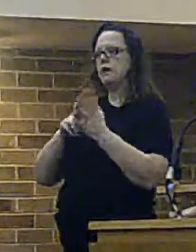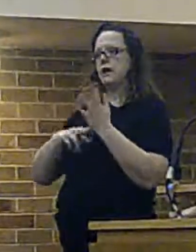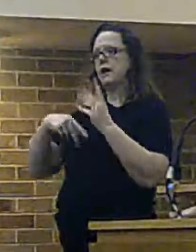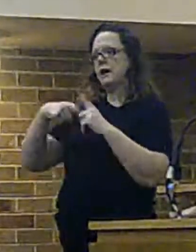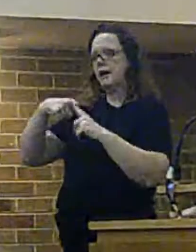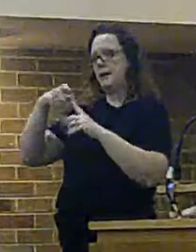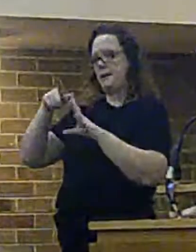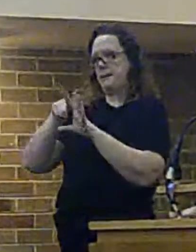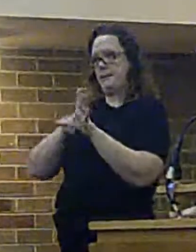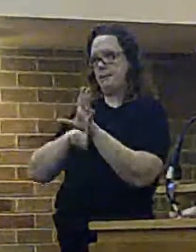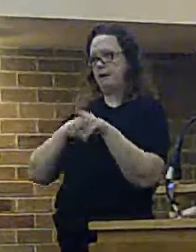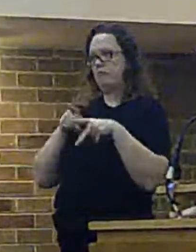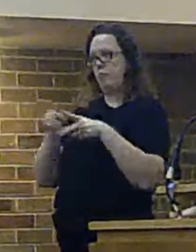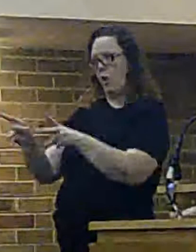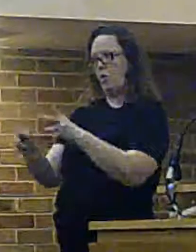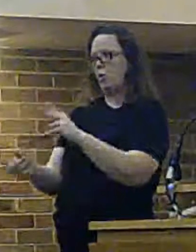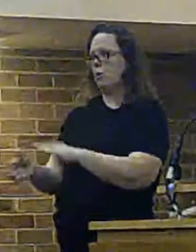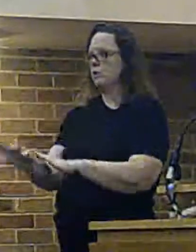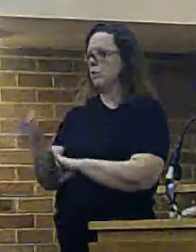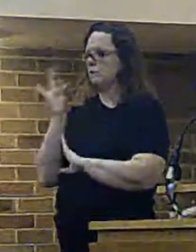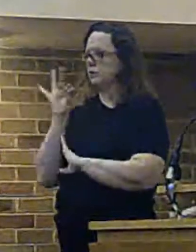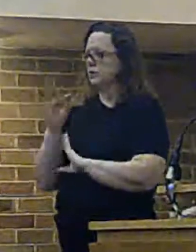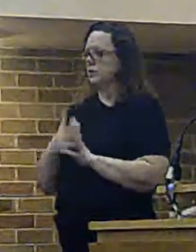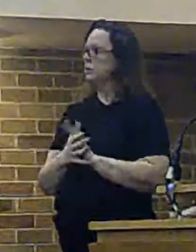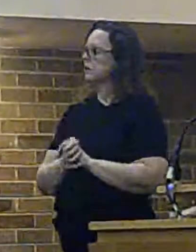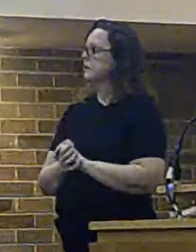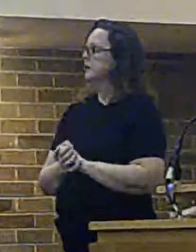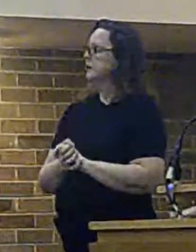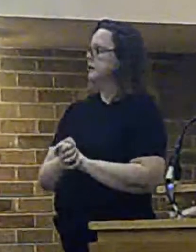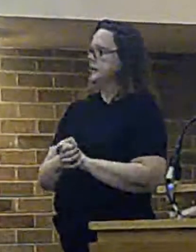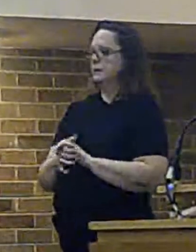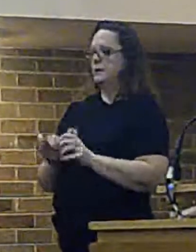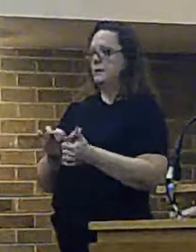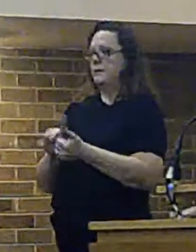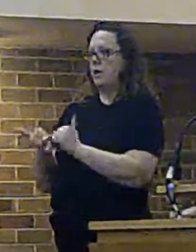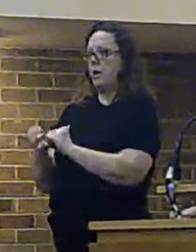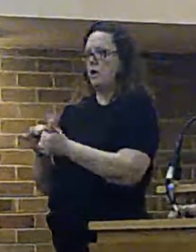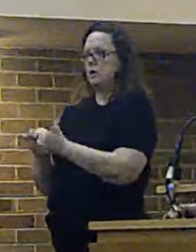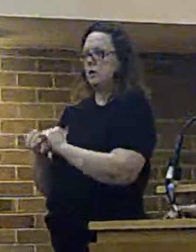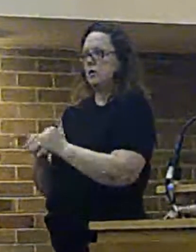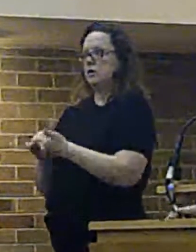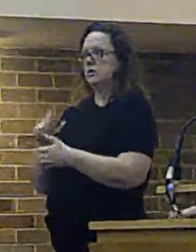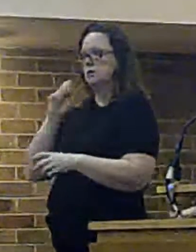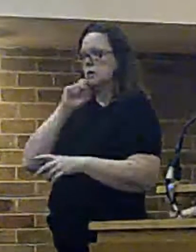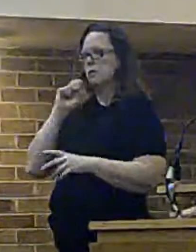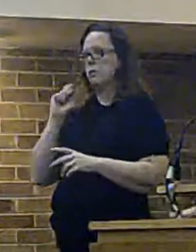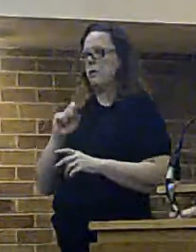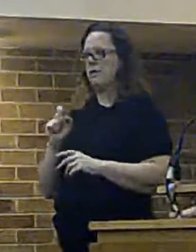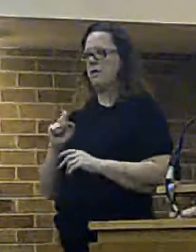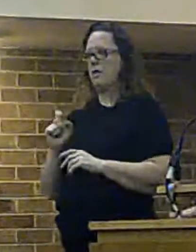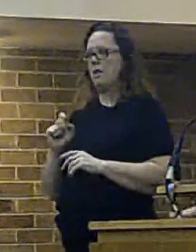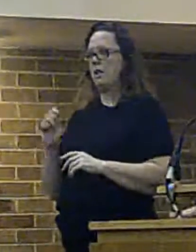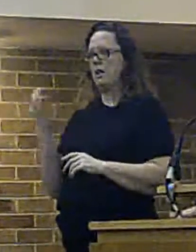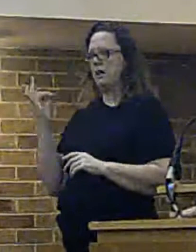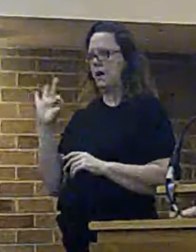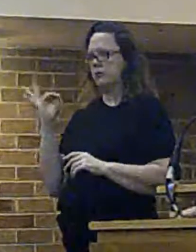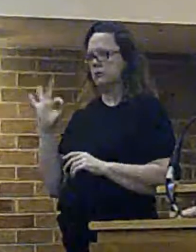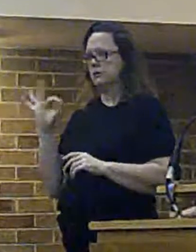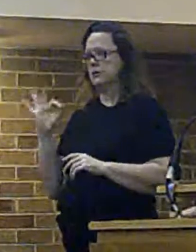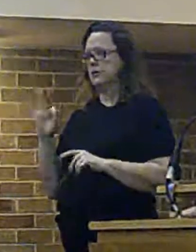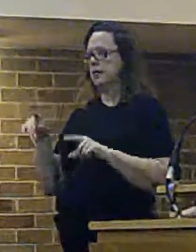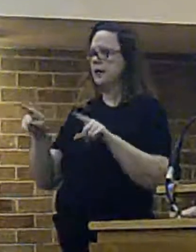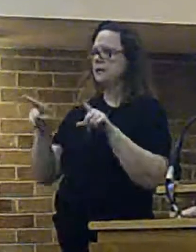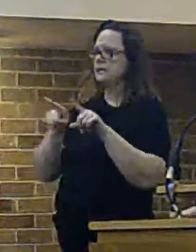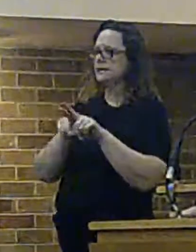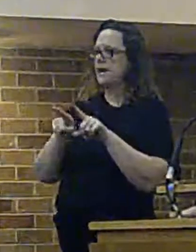about. We approached our partners in Will, like Will Council, as we did in Moseley, as